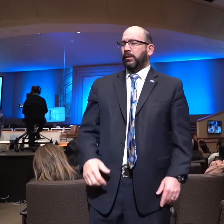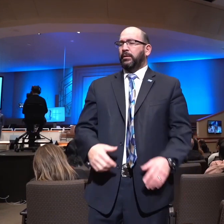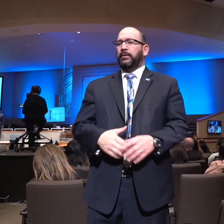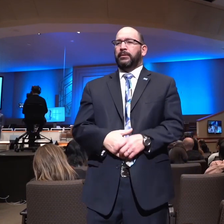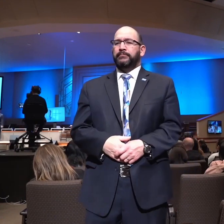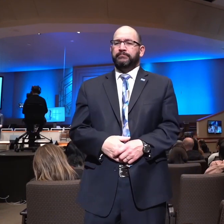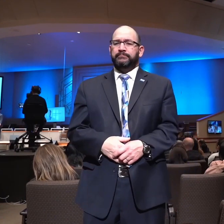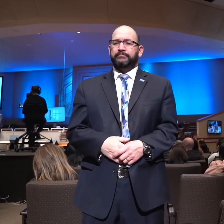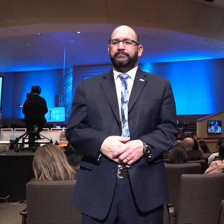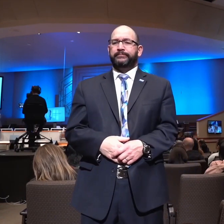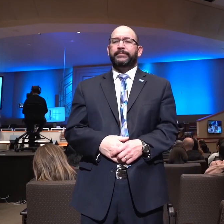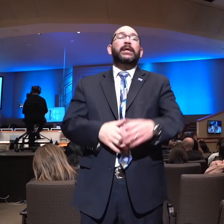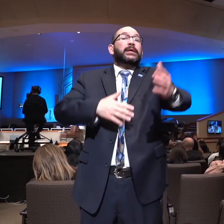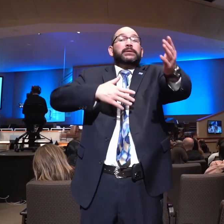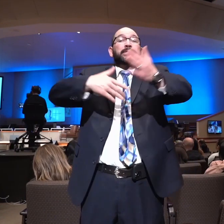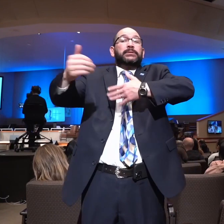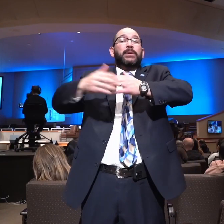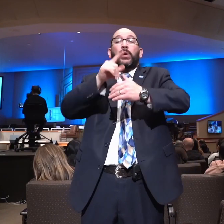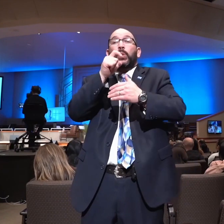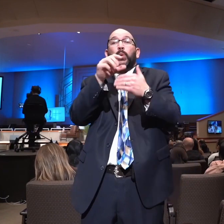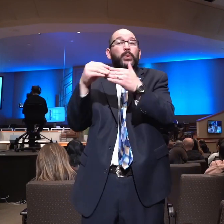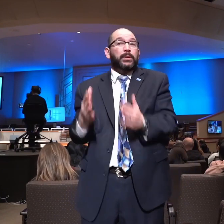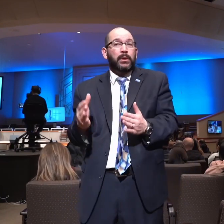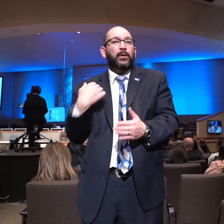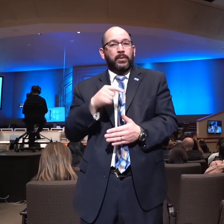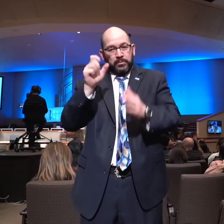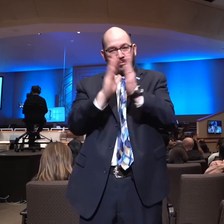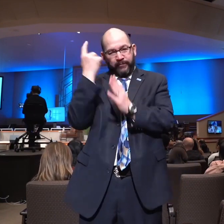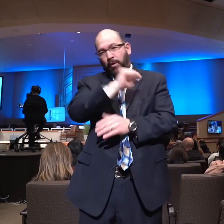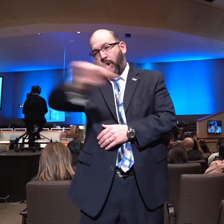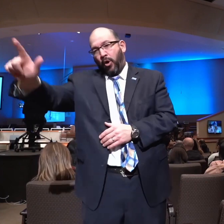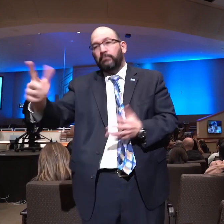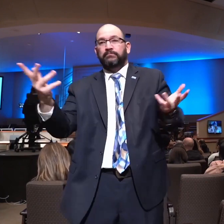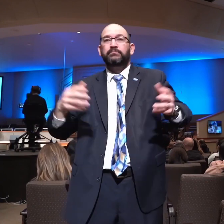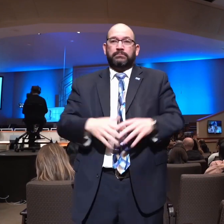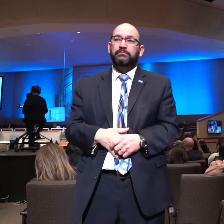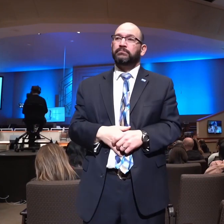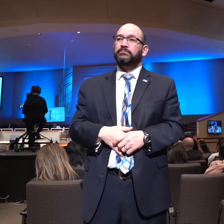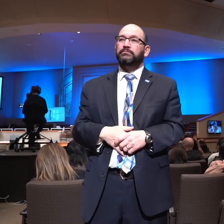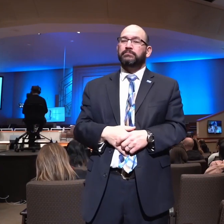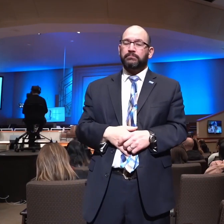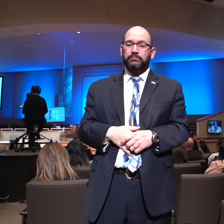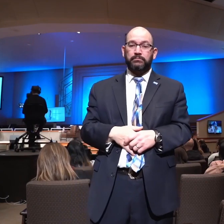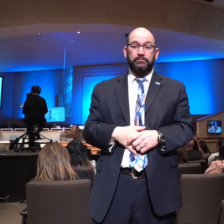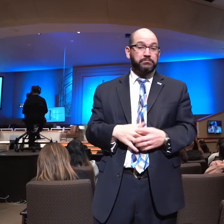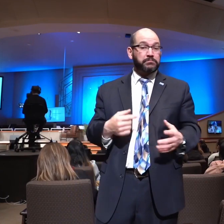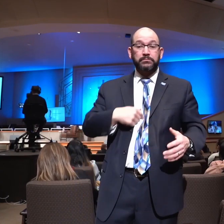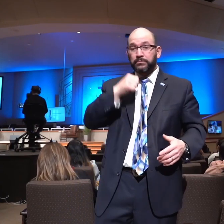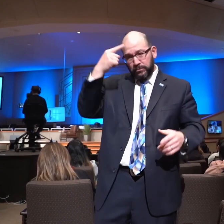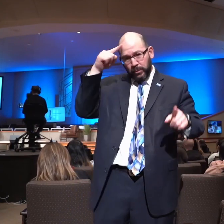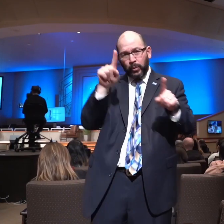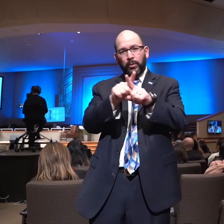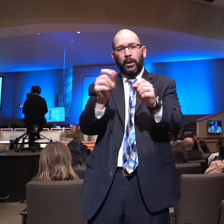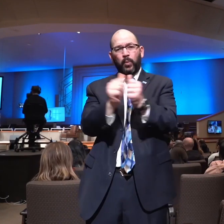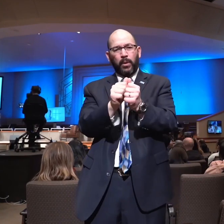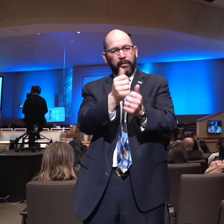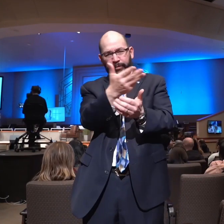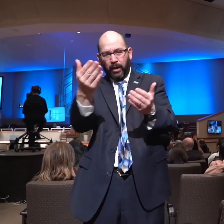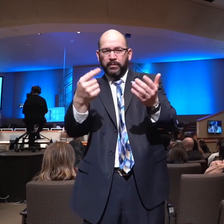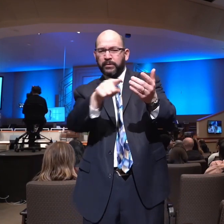Folks, it doesn't matter who the leaders are, we're commanded to pray for them. I don't agree with leaders who push abortion. I don't agree with leaders